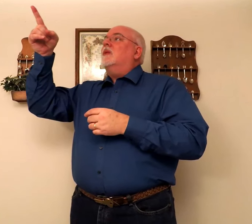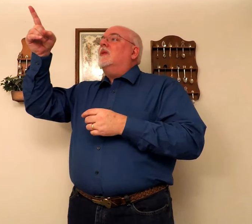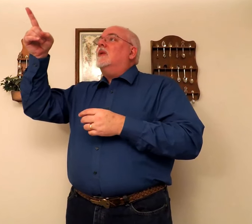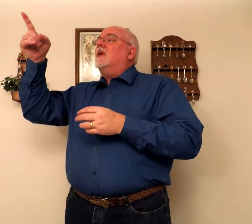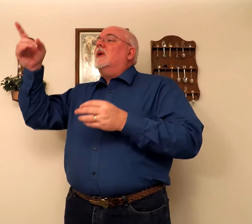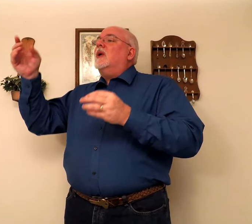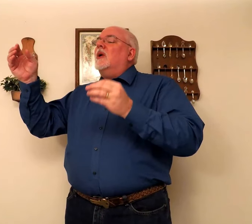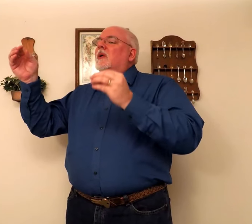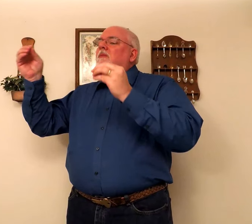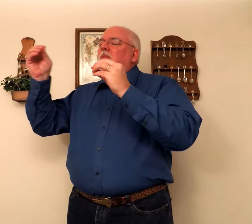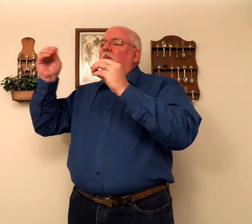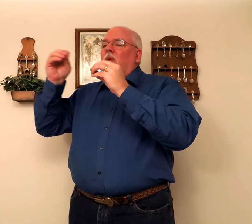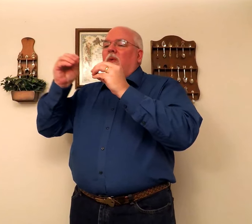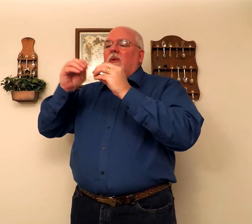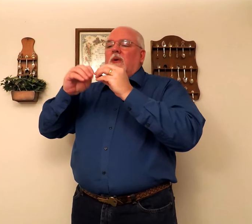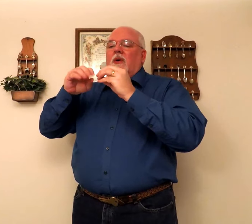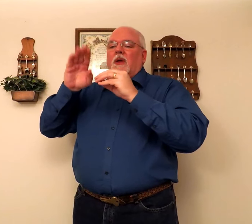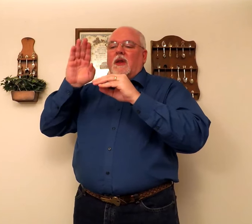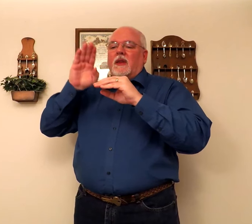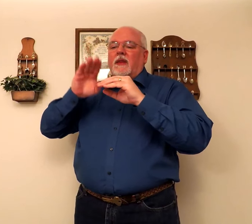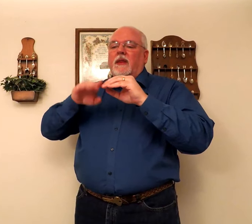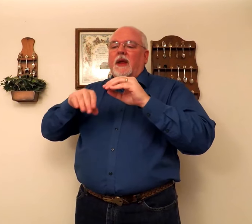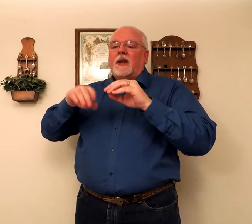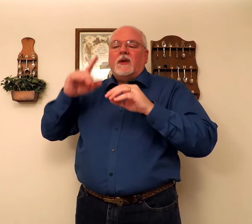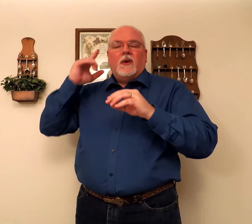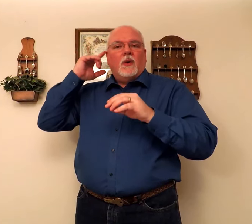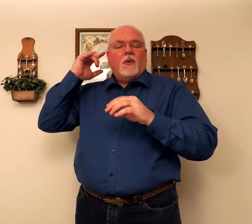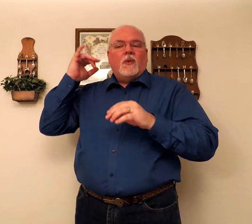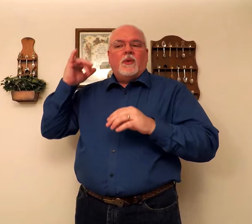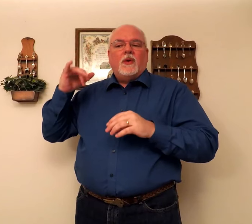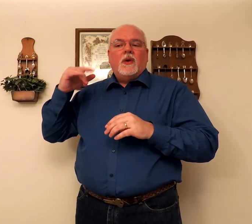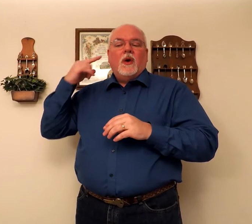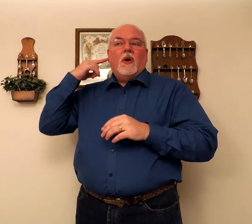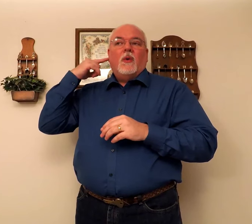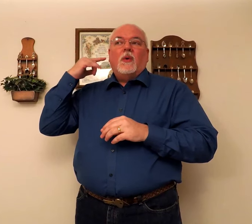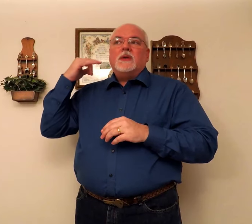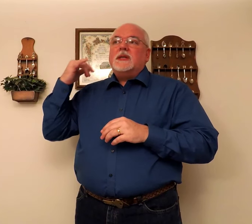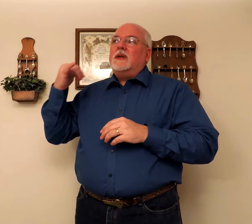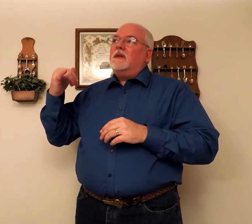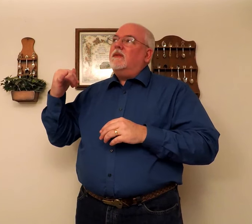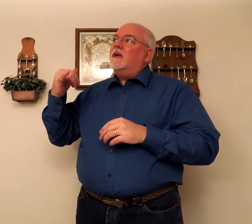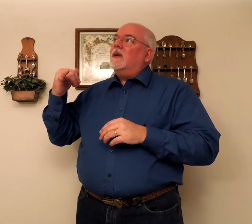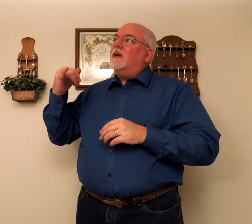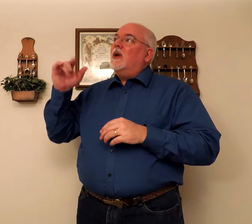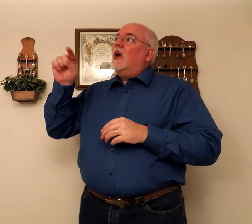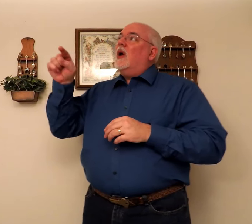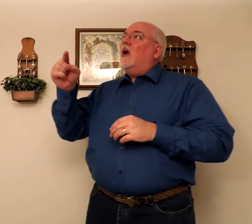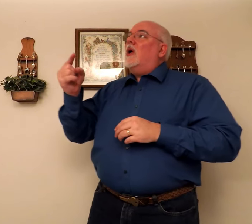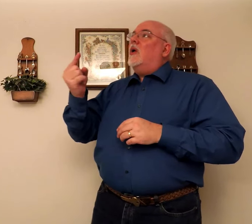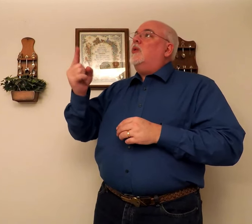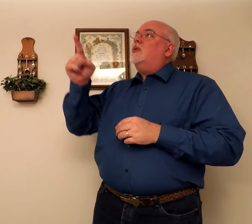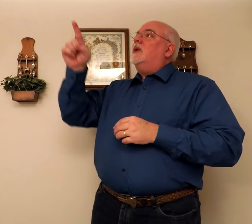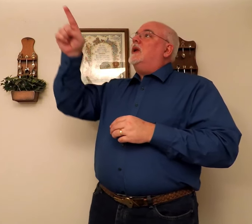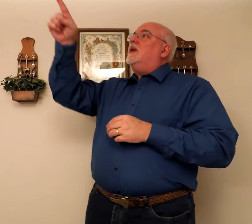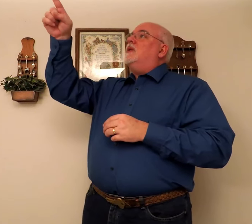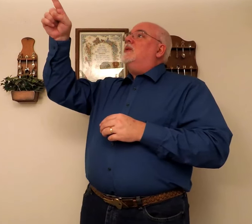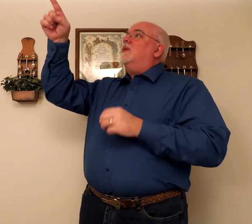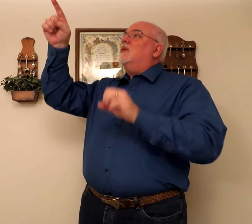more than gold or silver. Only you